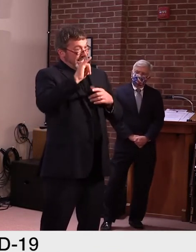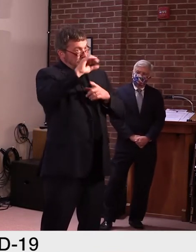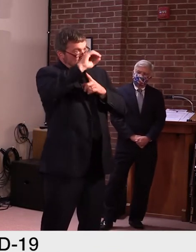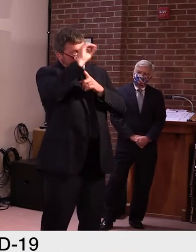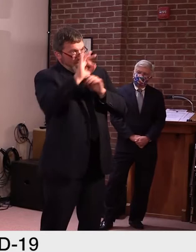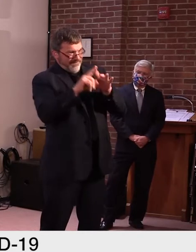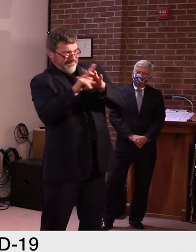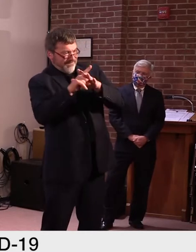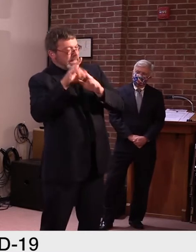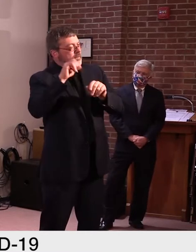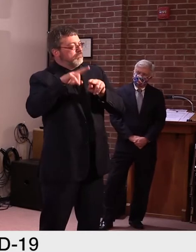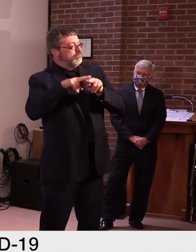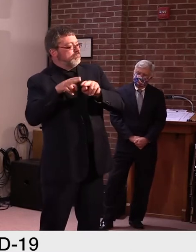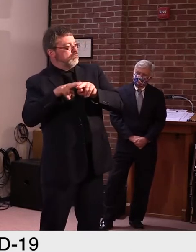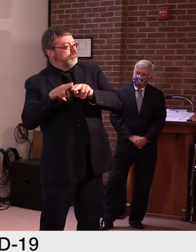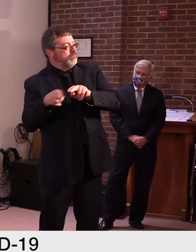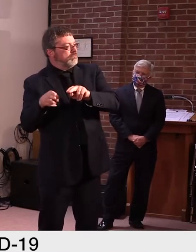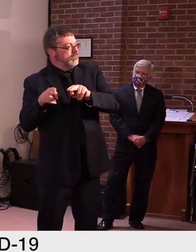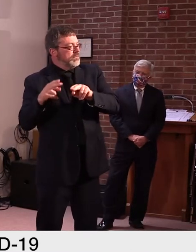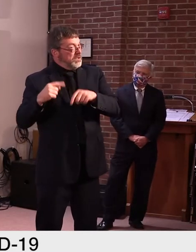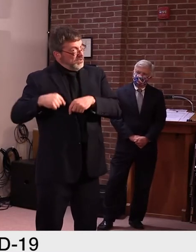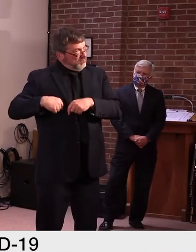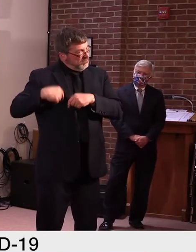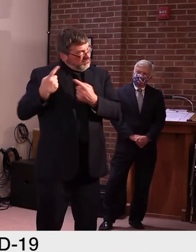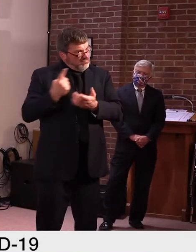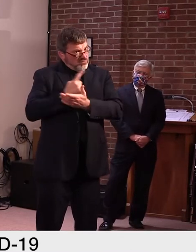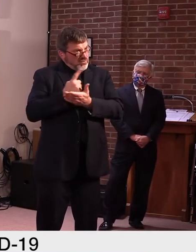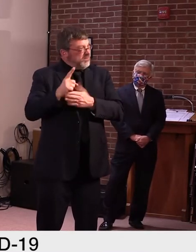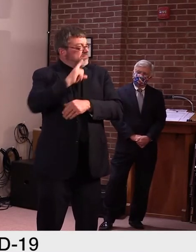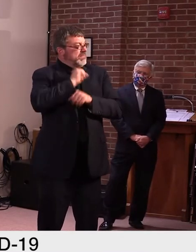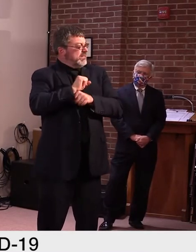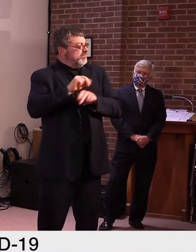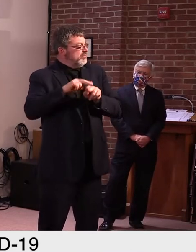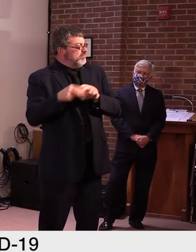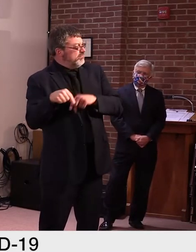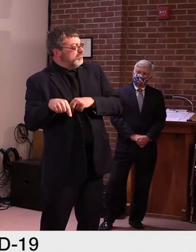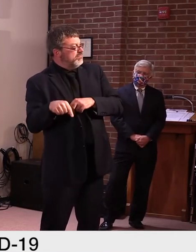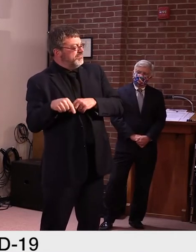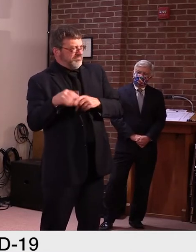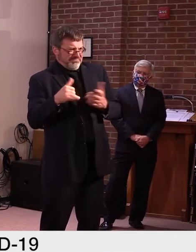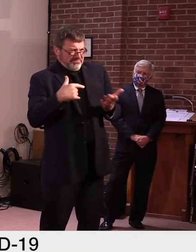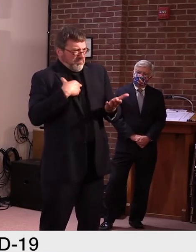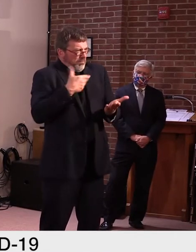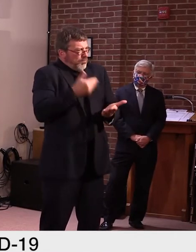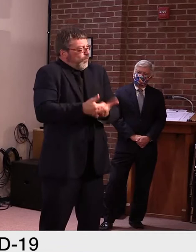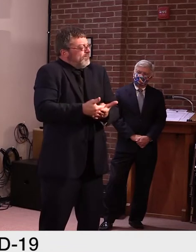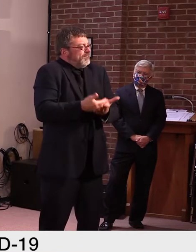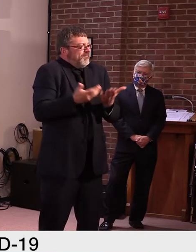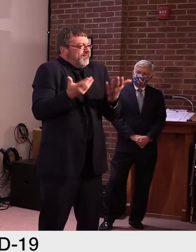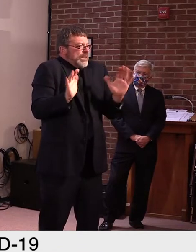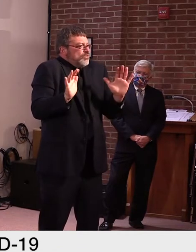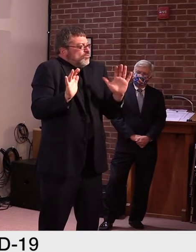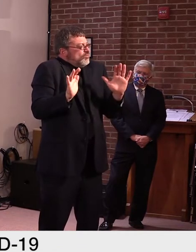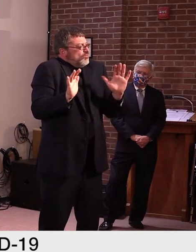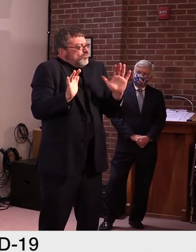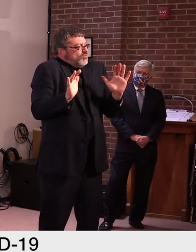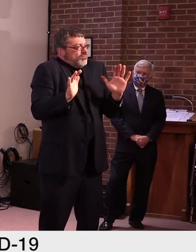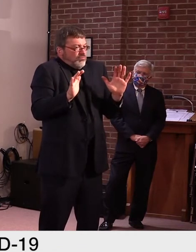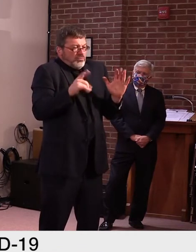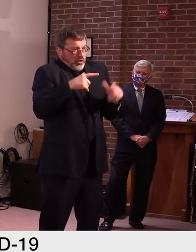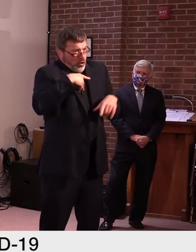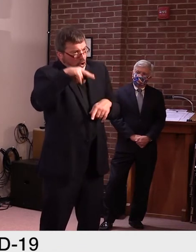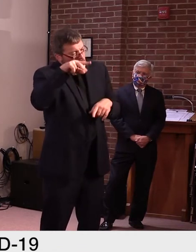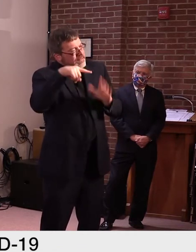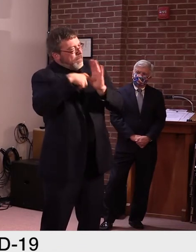uh, in the past week or so, you know, is indicative of, um, considerable amount of testing that went on during college restart and,